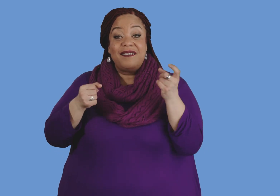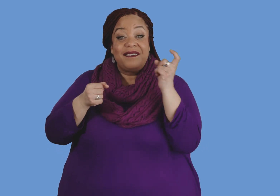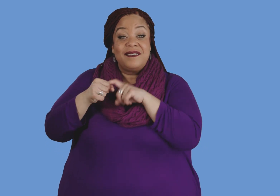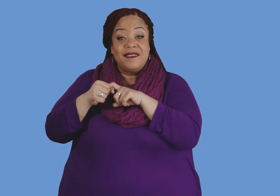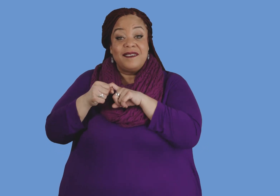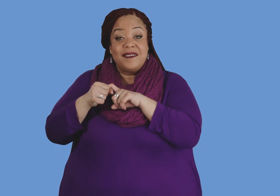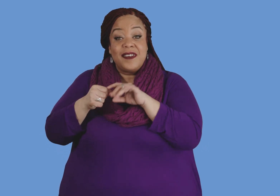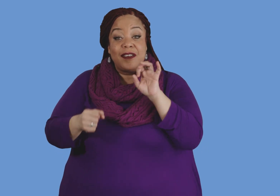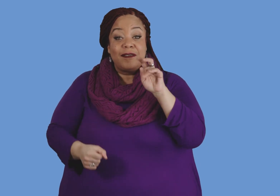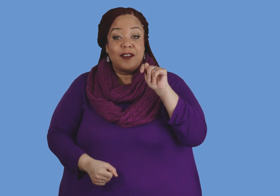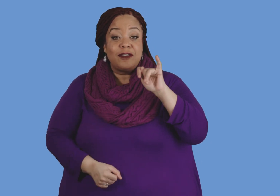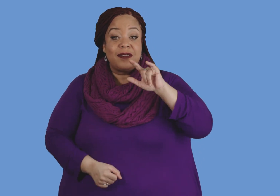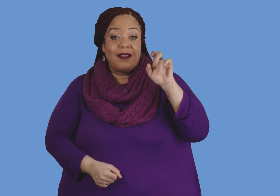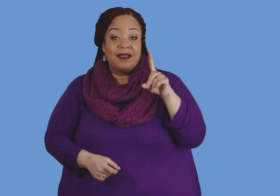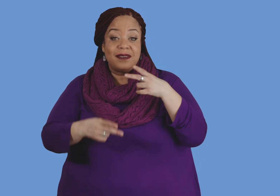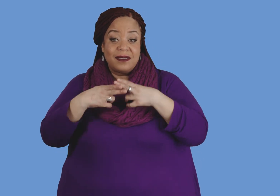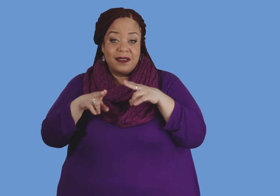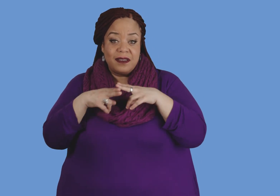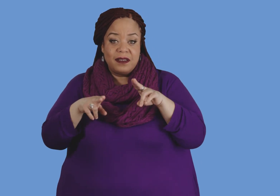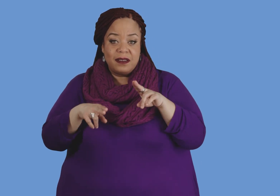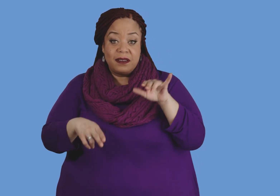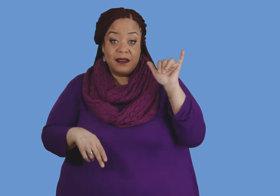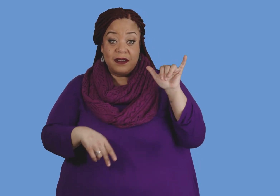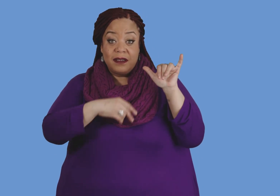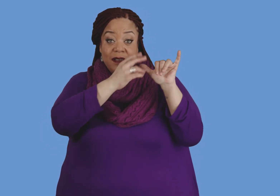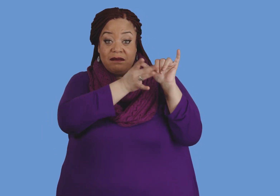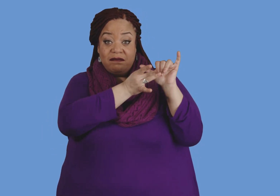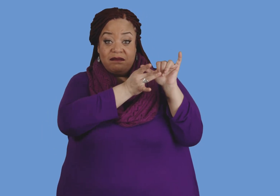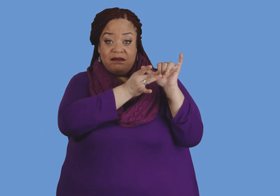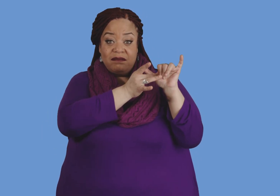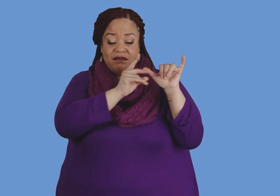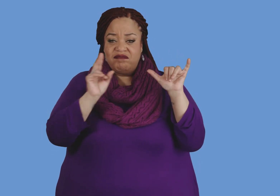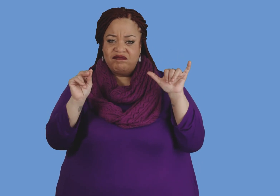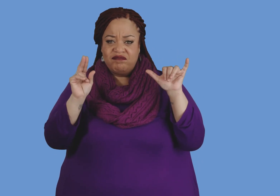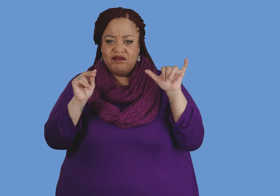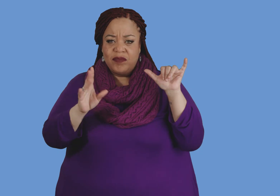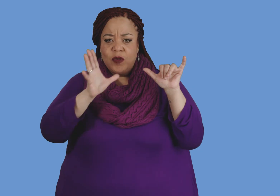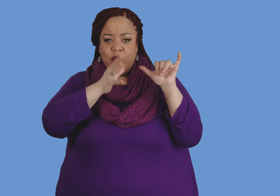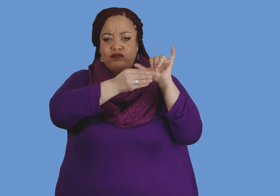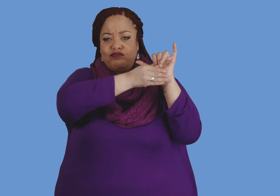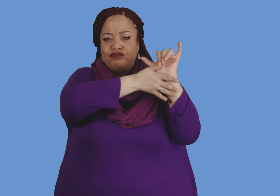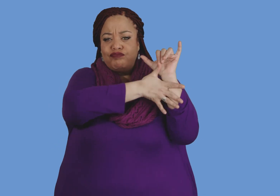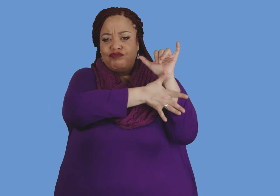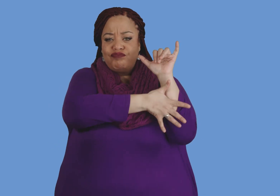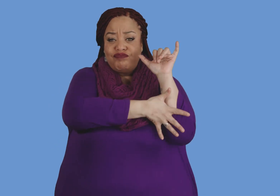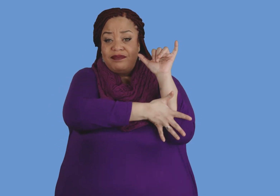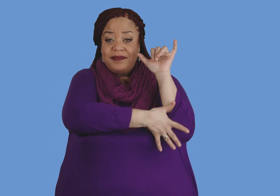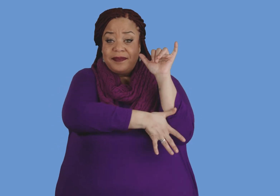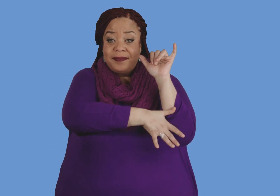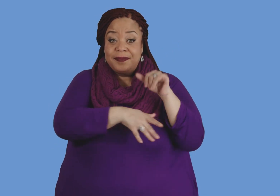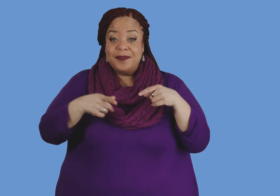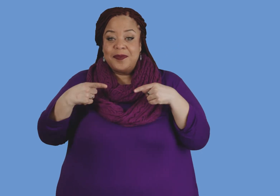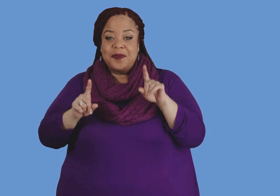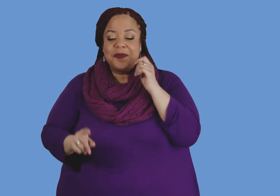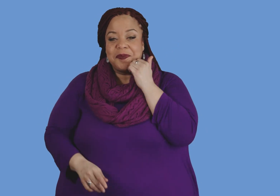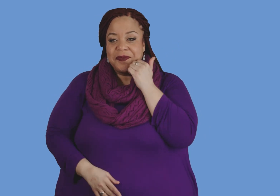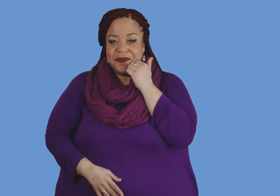Up to half of all fertilized eggs naturally don't implant. They pass out of your body during your period.